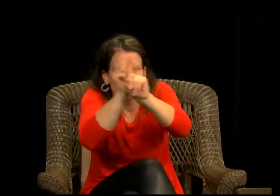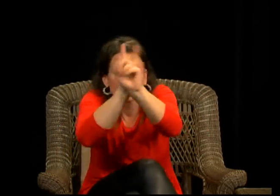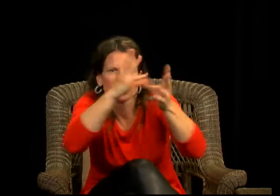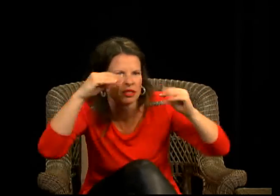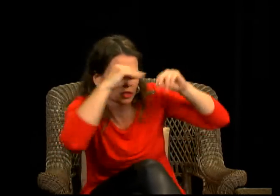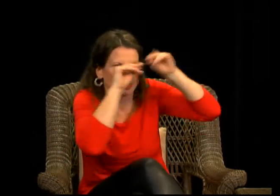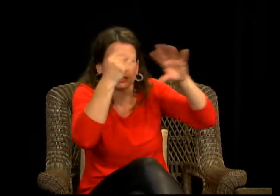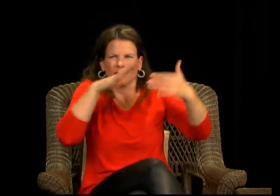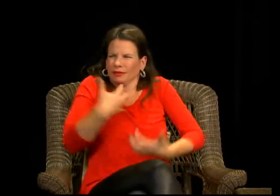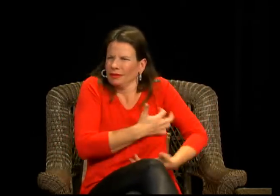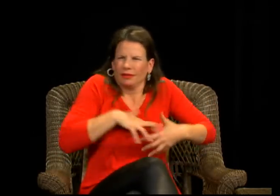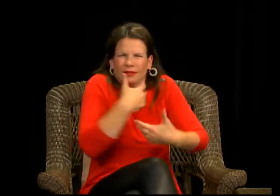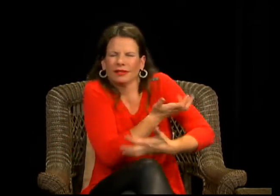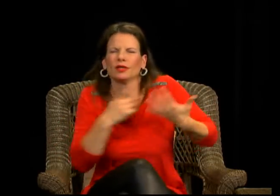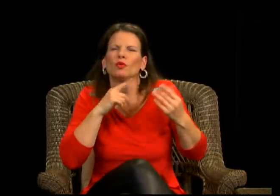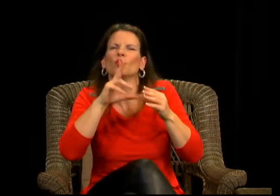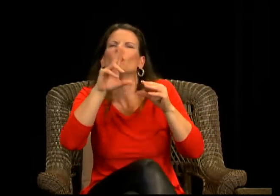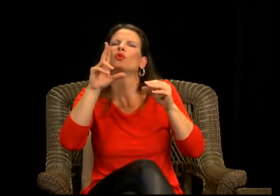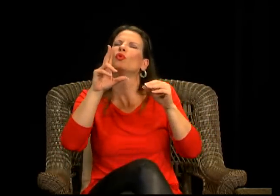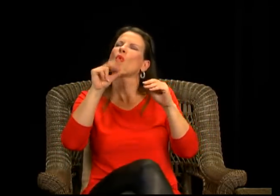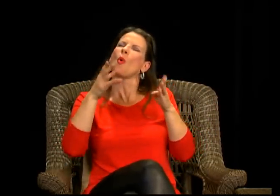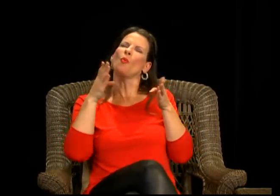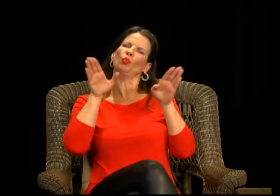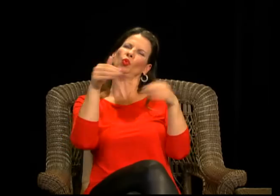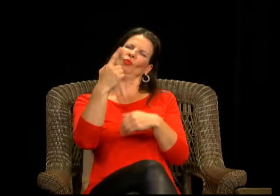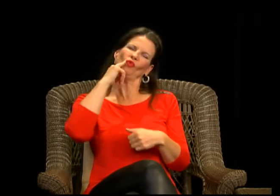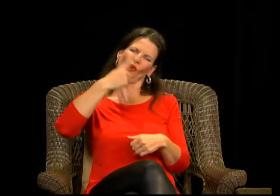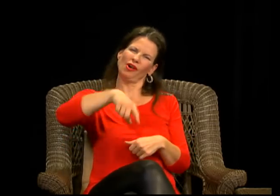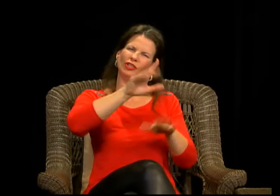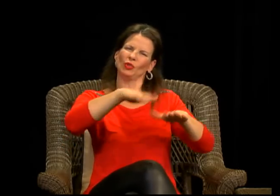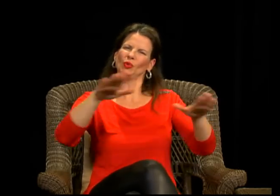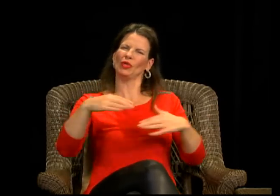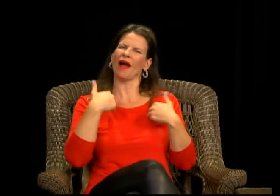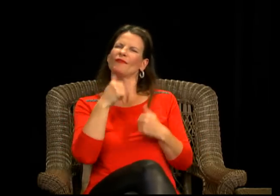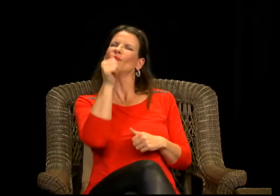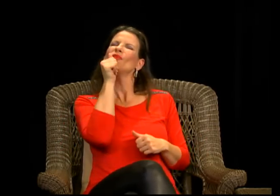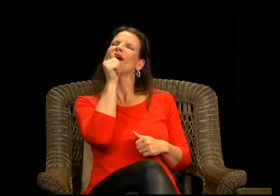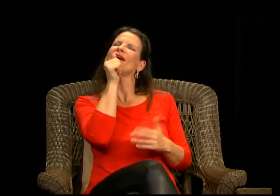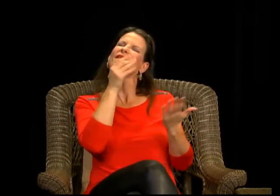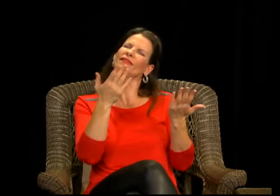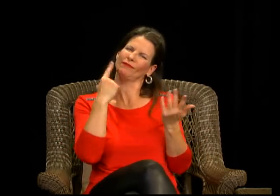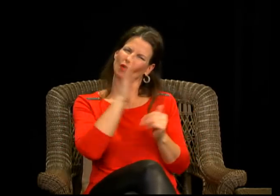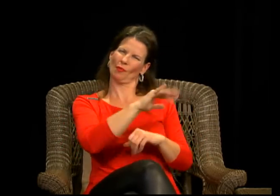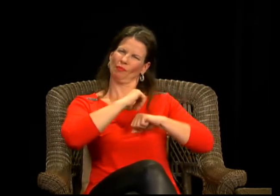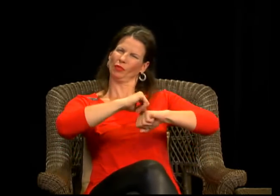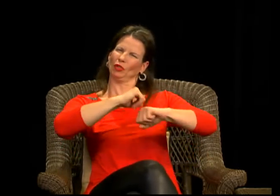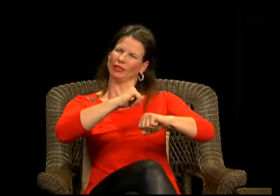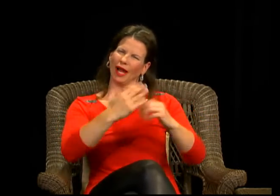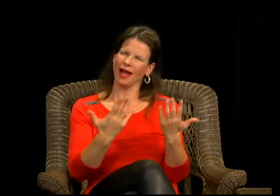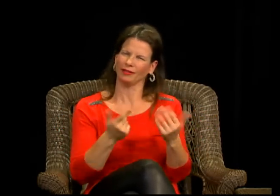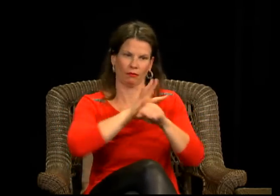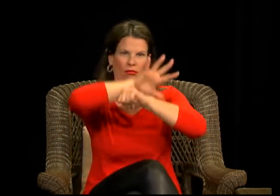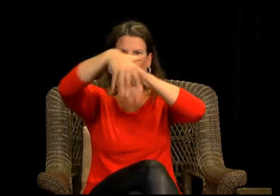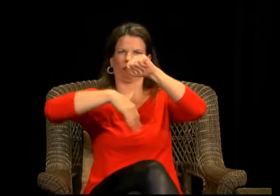away from this experience. It's like, she's trying to cover her up because of course she's such a famous person and